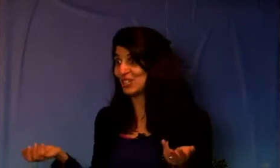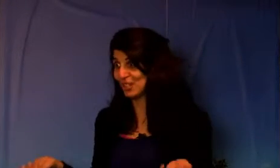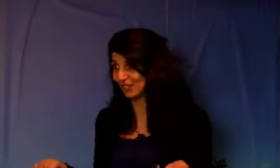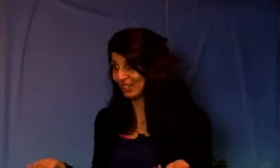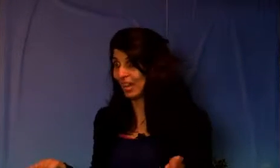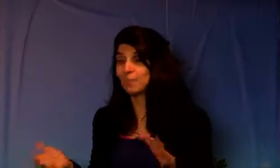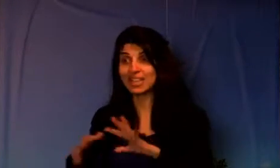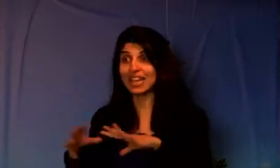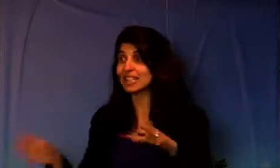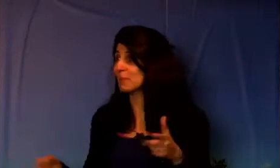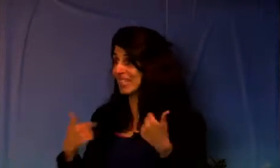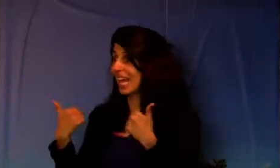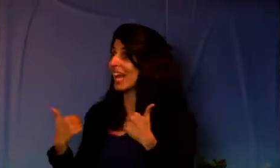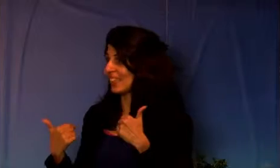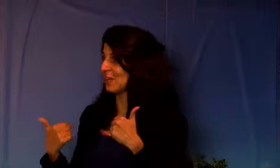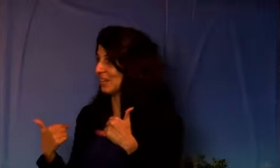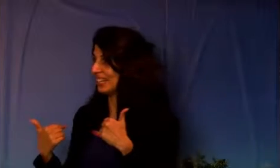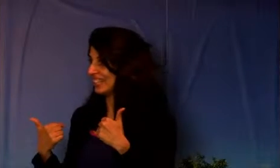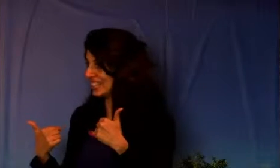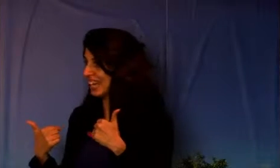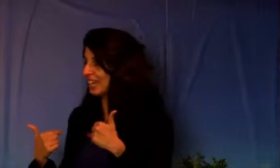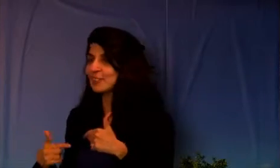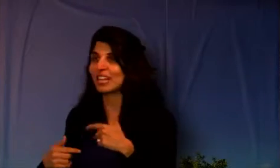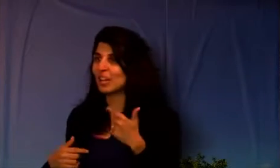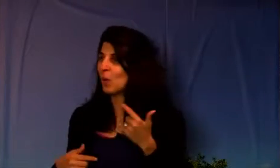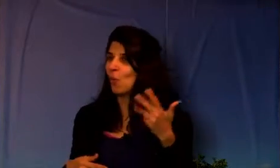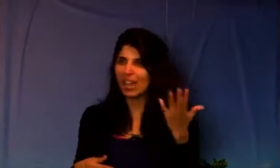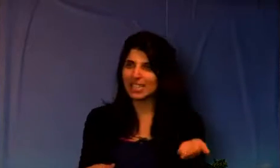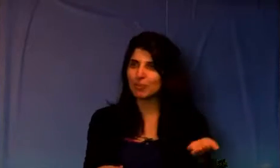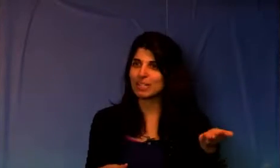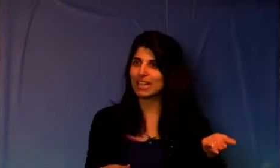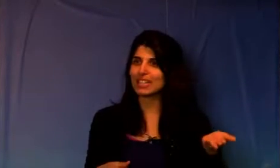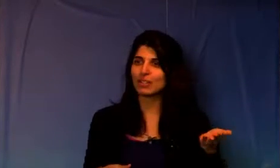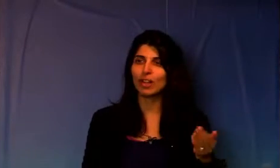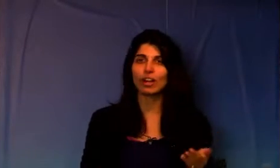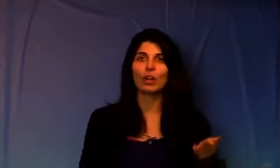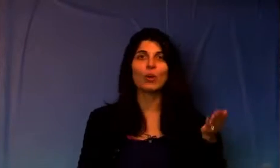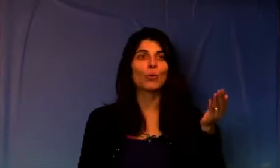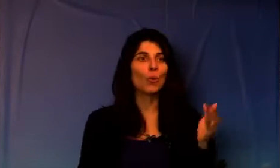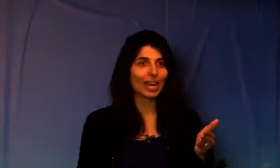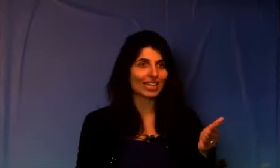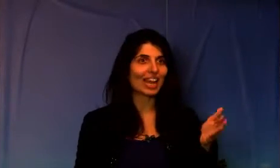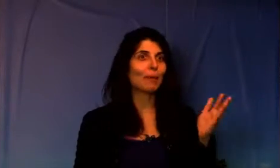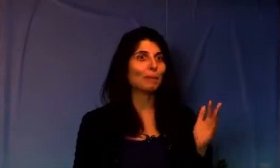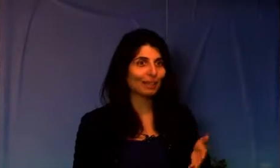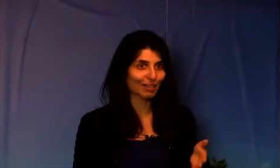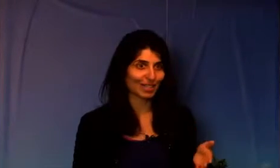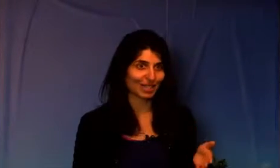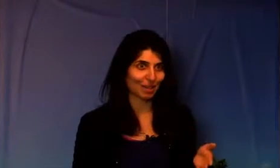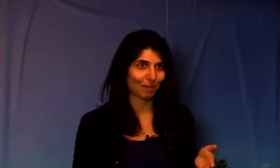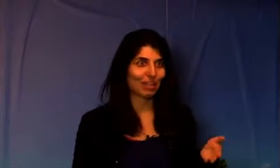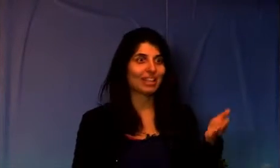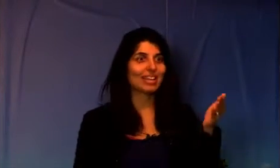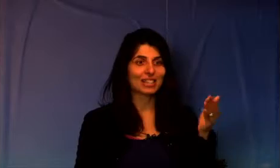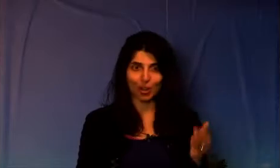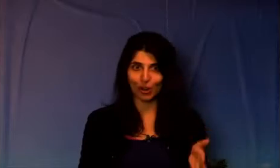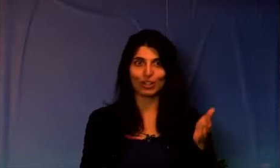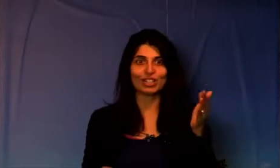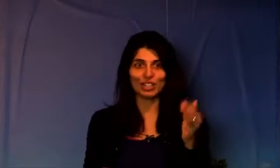to do. I'm saying this because I had that one. Do you get it? And I was like, why is this one taking so long? Right, I have a belief system that it's hard to